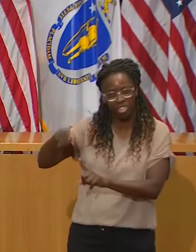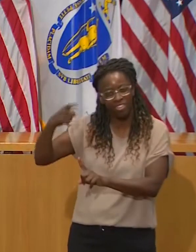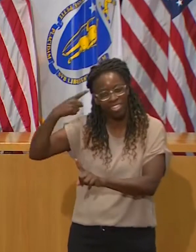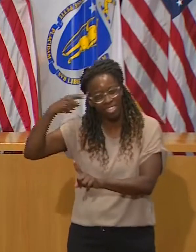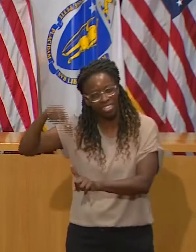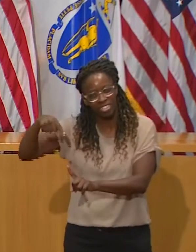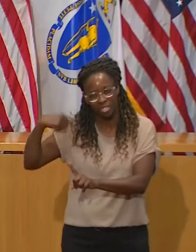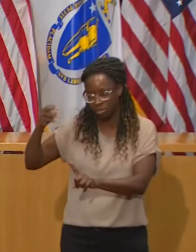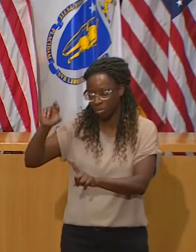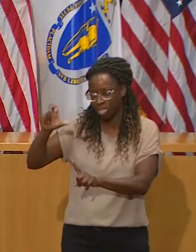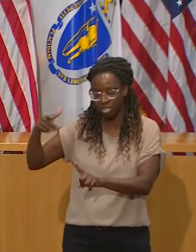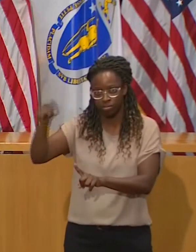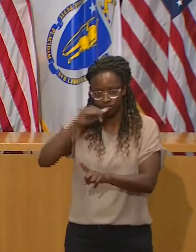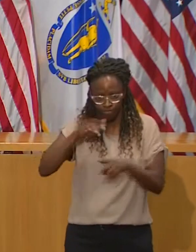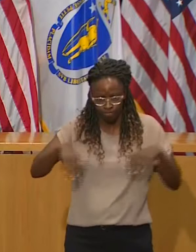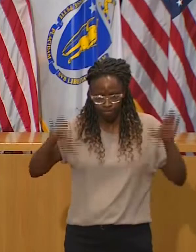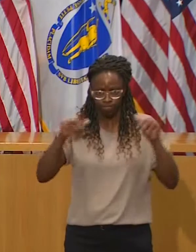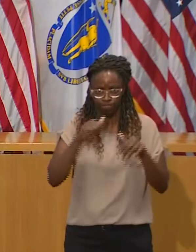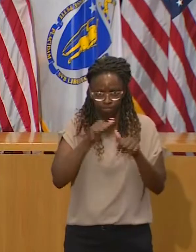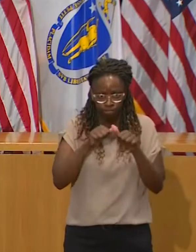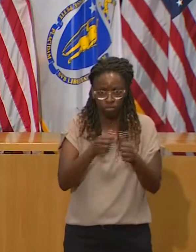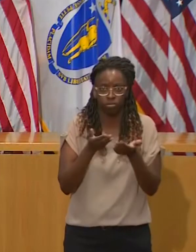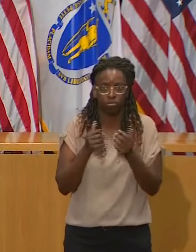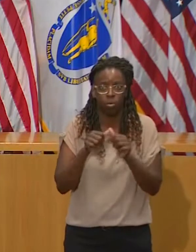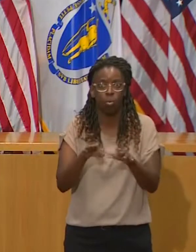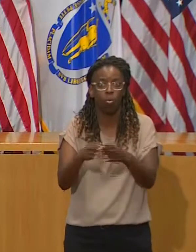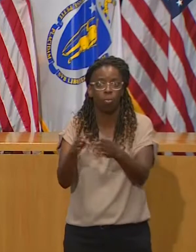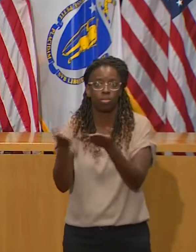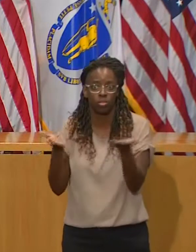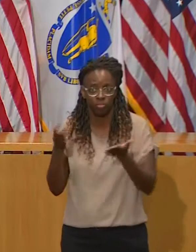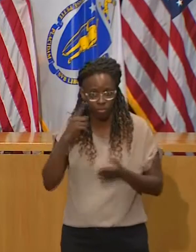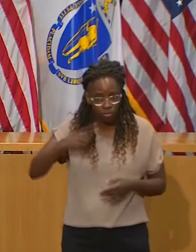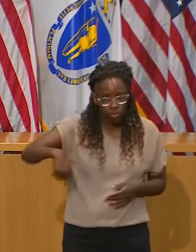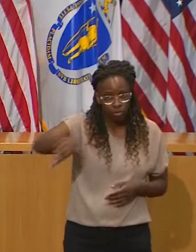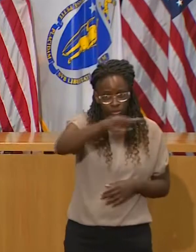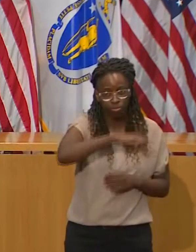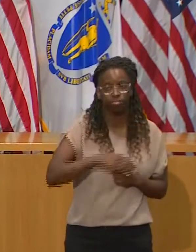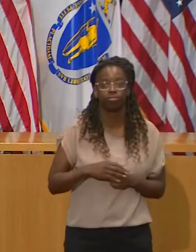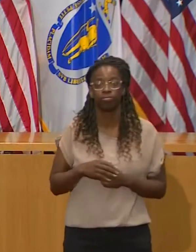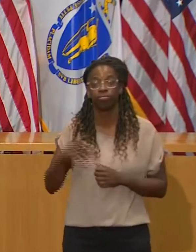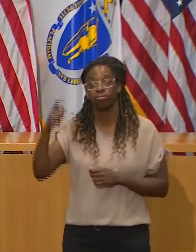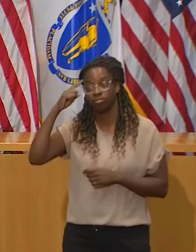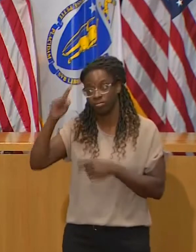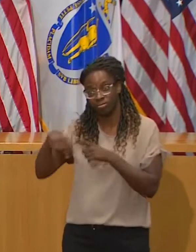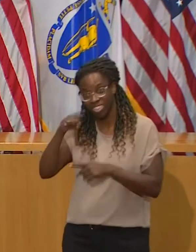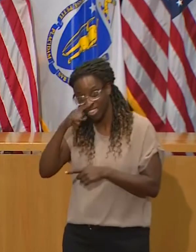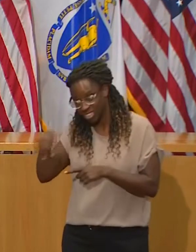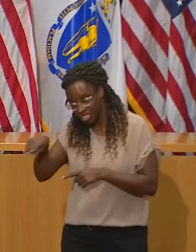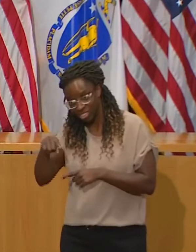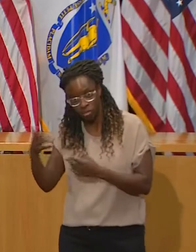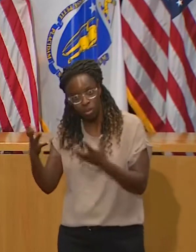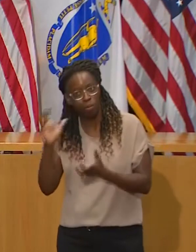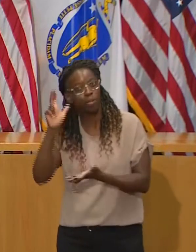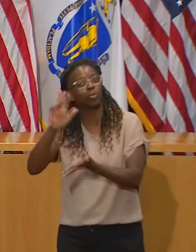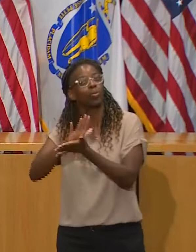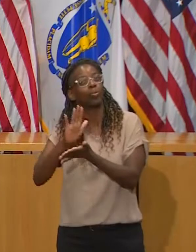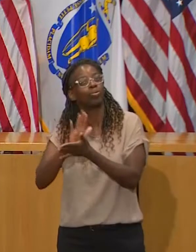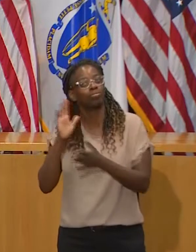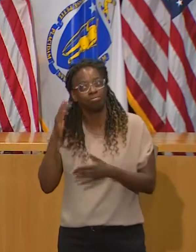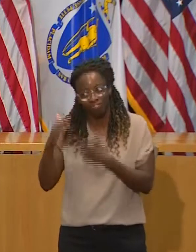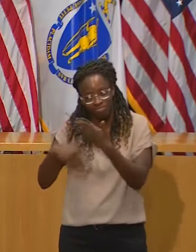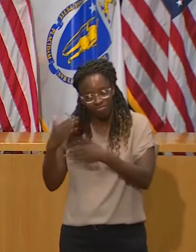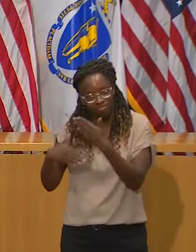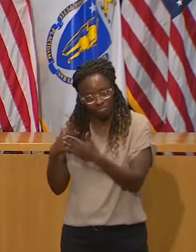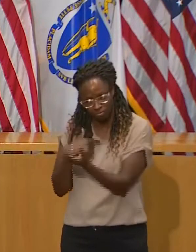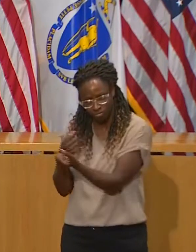really need to stay in school so that they can learn, play and develop their very best self. Unlike the